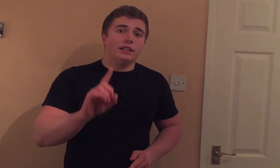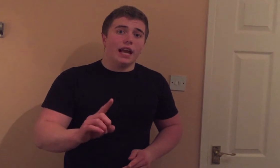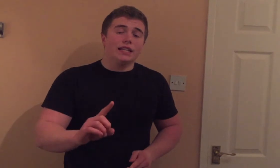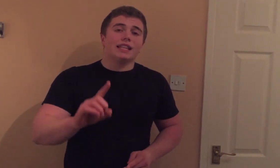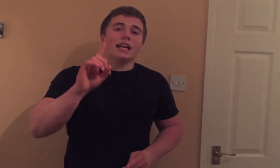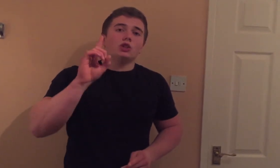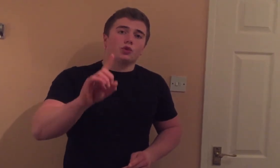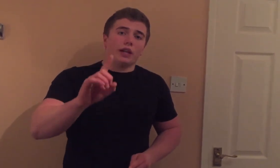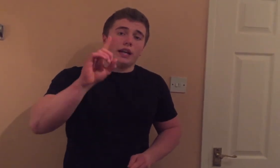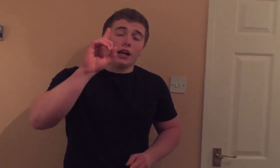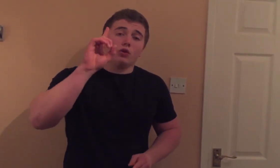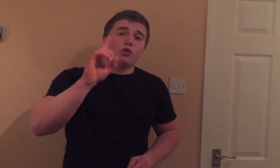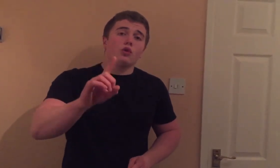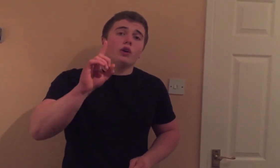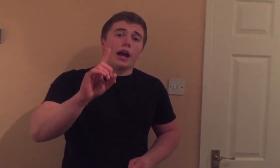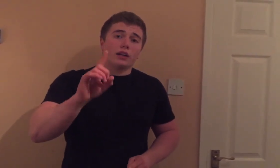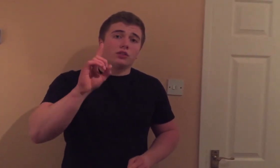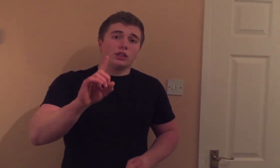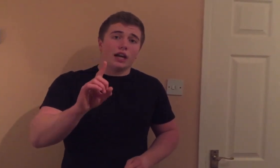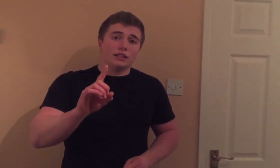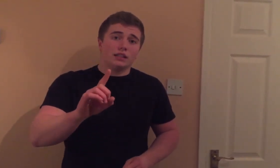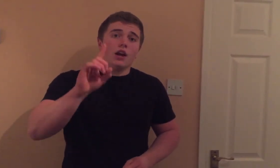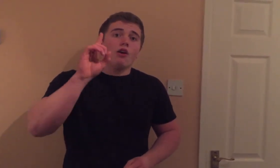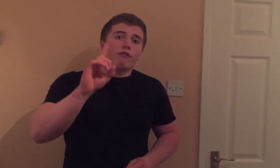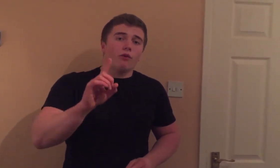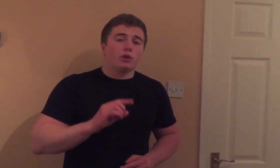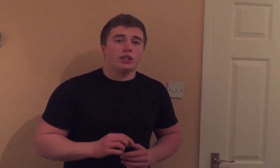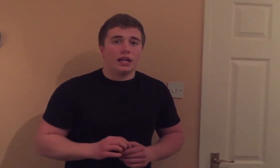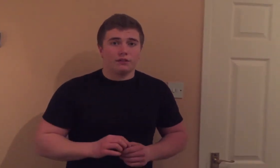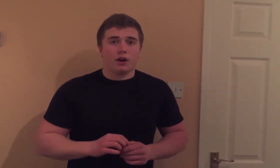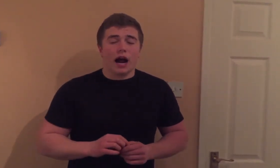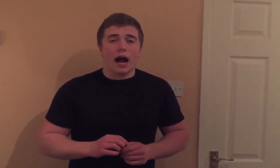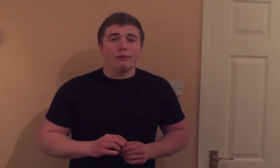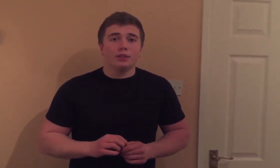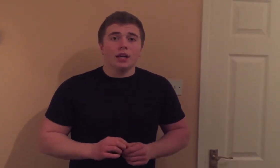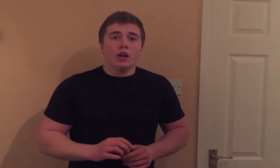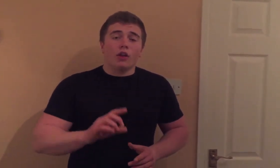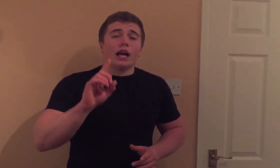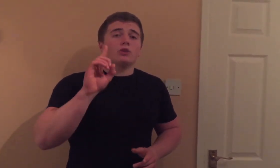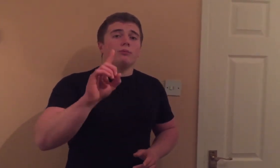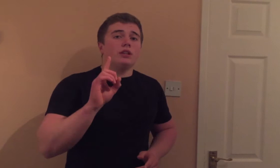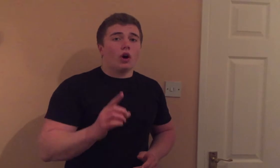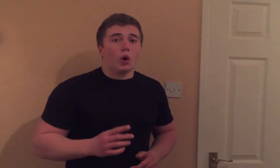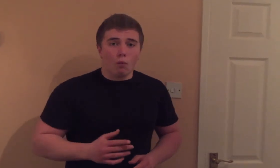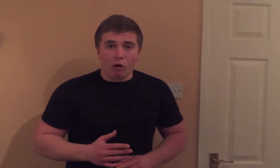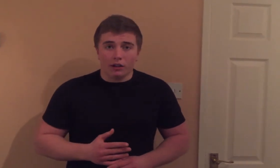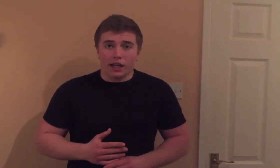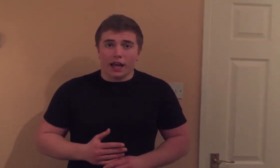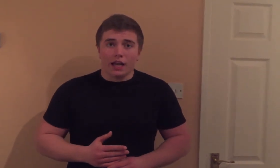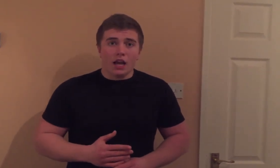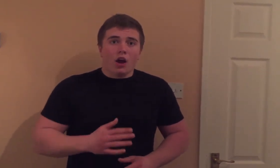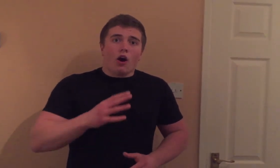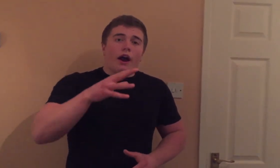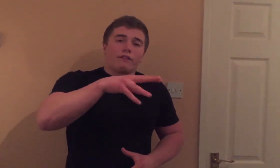days that I train, I do two exercises, four sets for abs. Now, that's going to be done on one day. However,